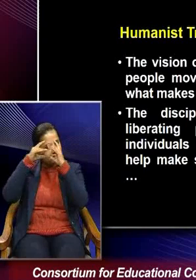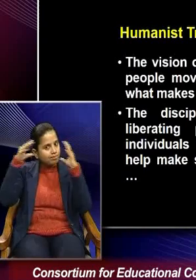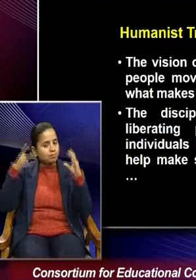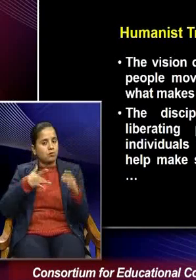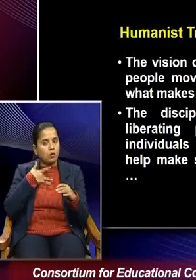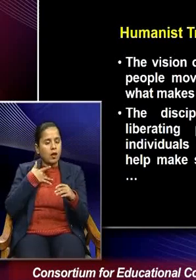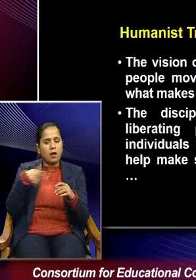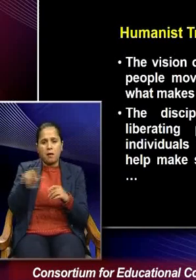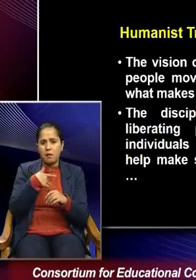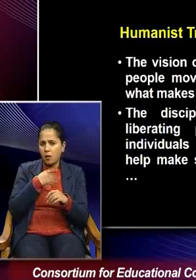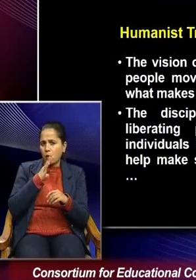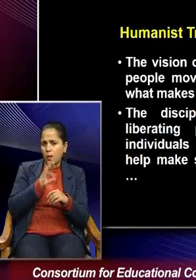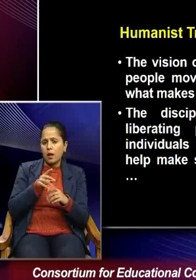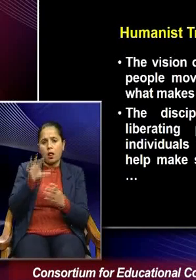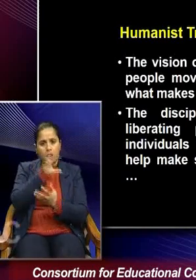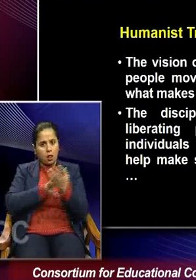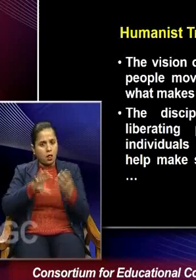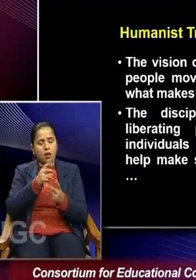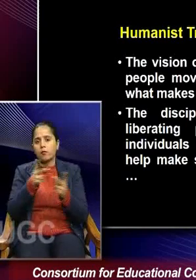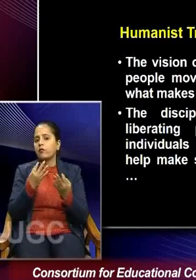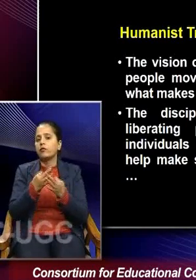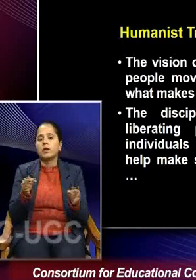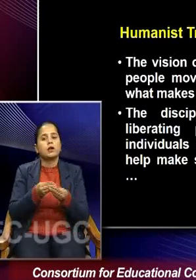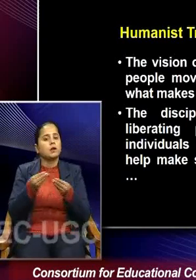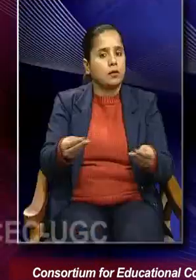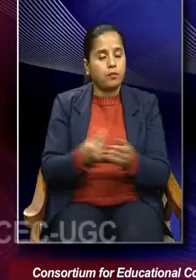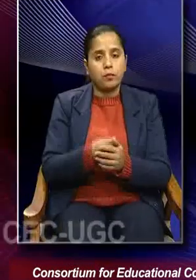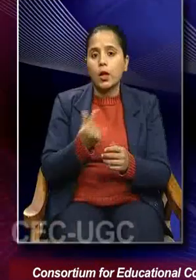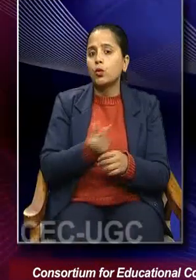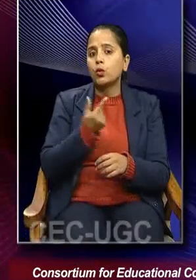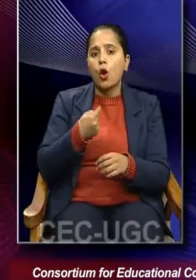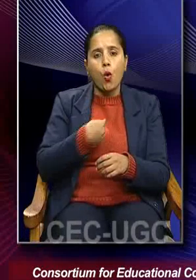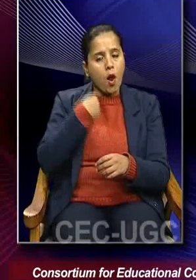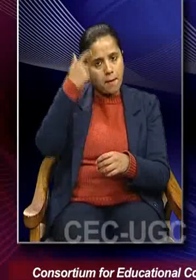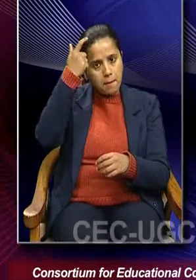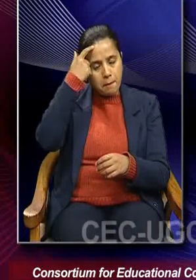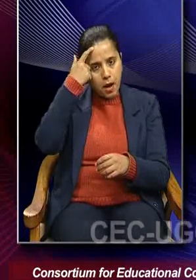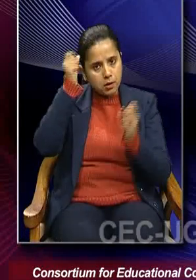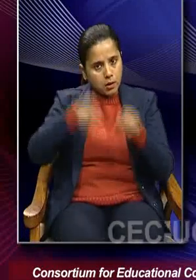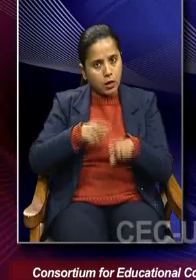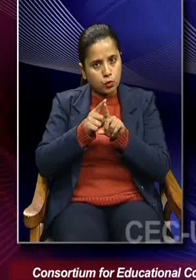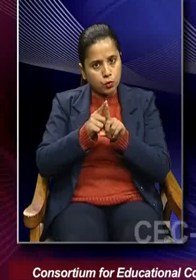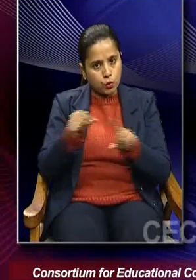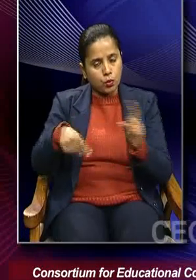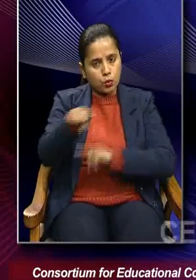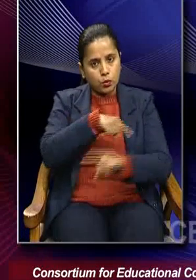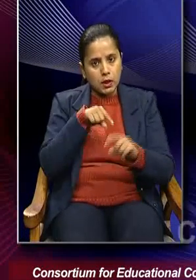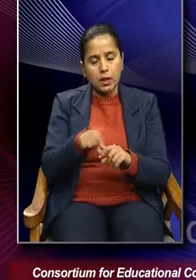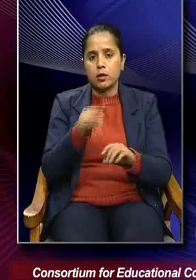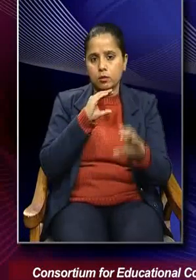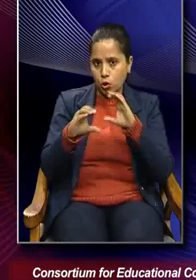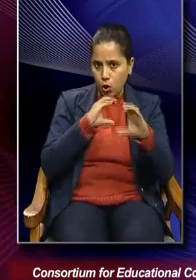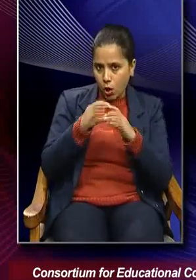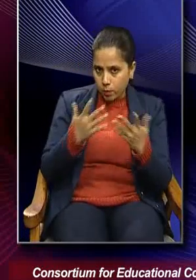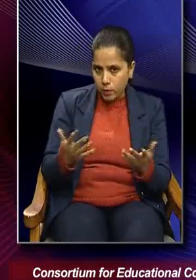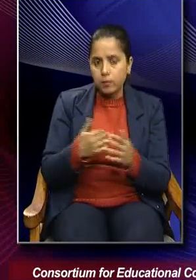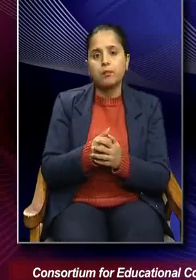freedom from chaos. So, by using our own mental capacity through communication,